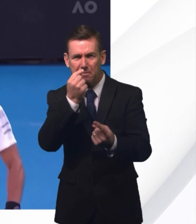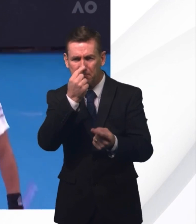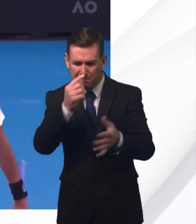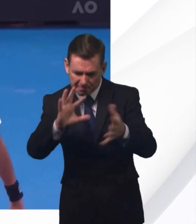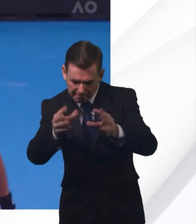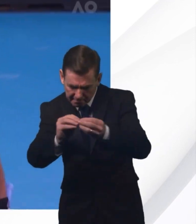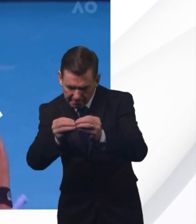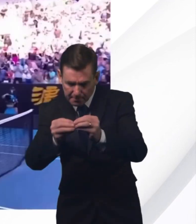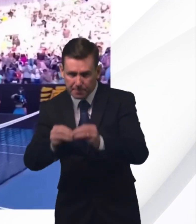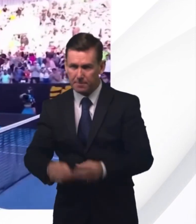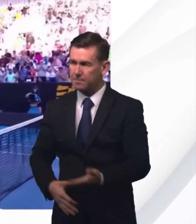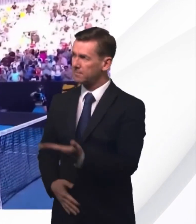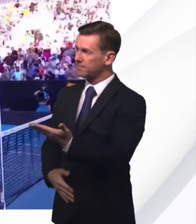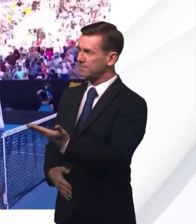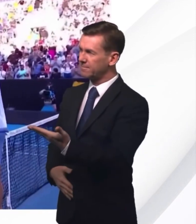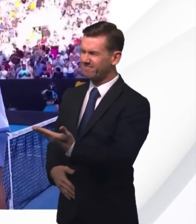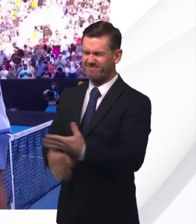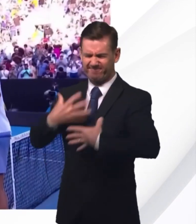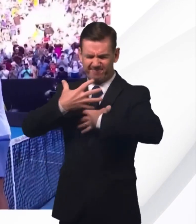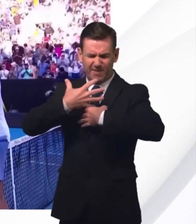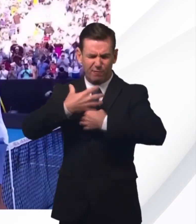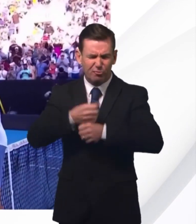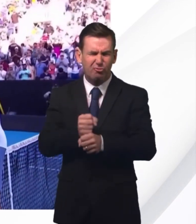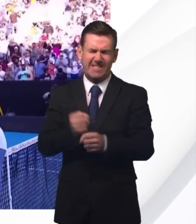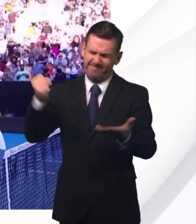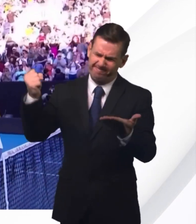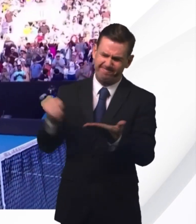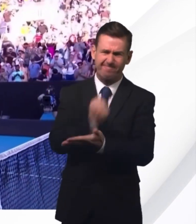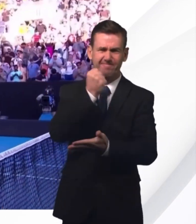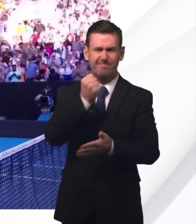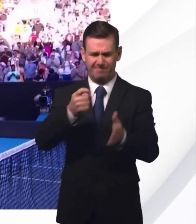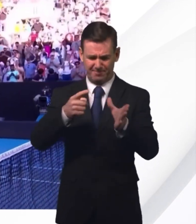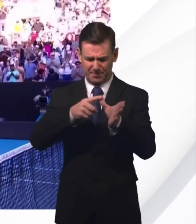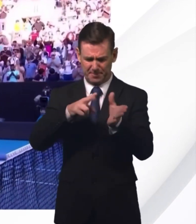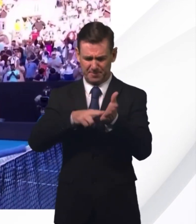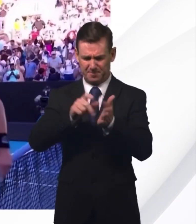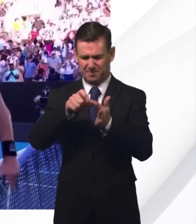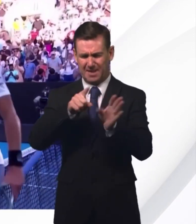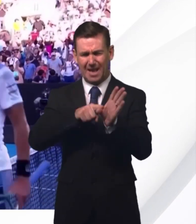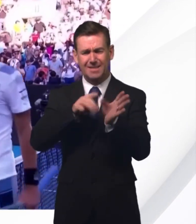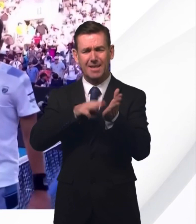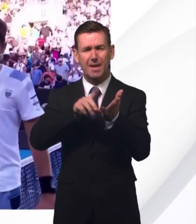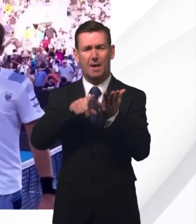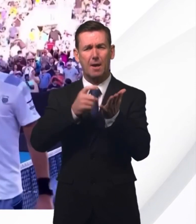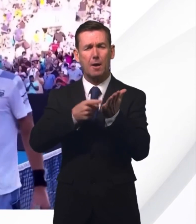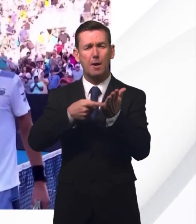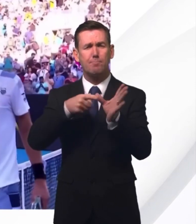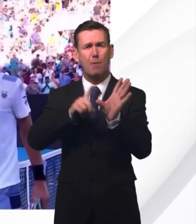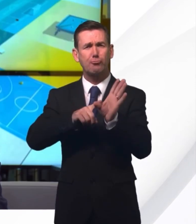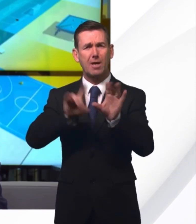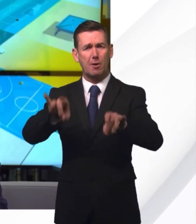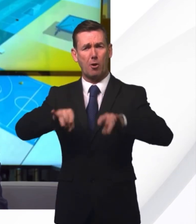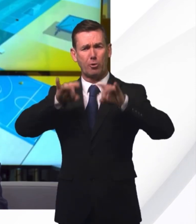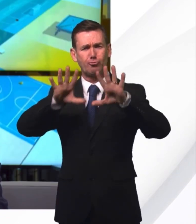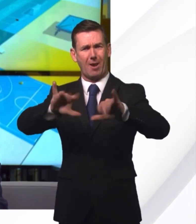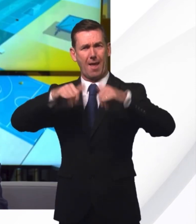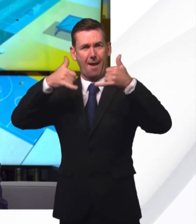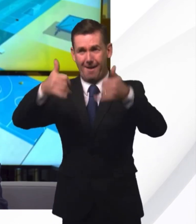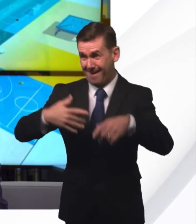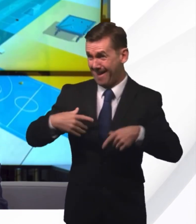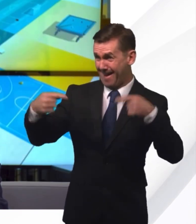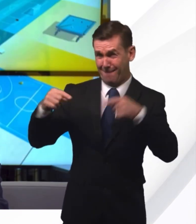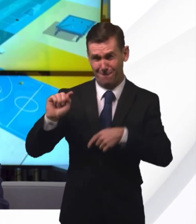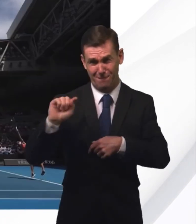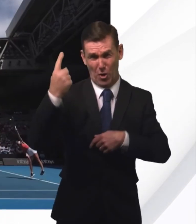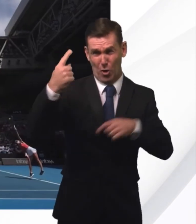And more frustration for Andy Murray out of the Australian Open in the very first round. Coming up on